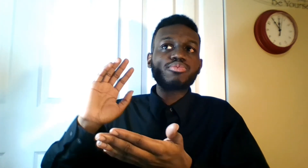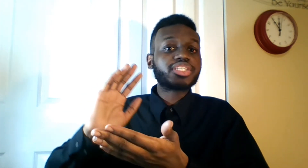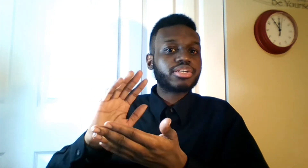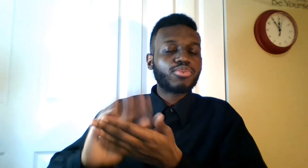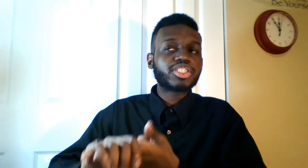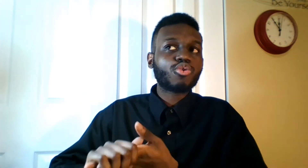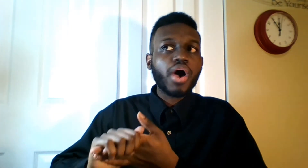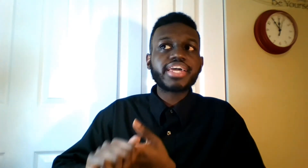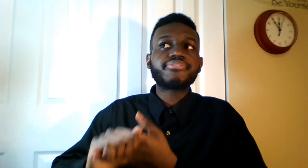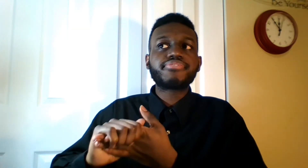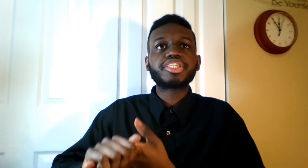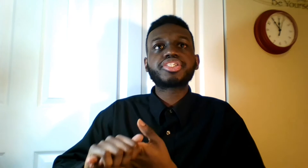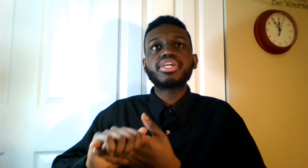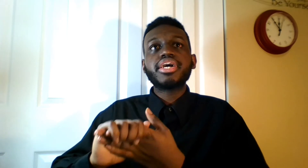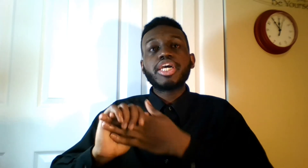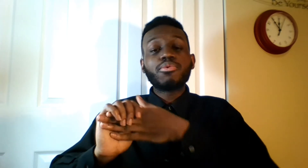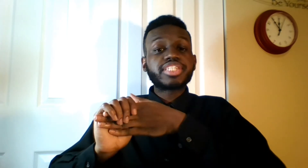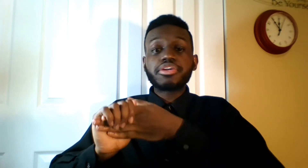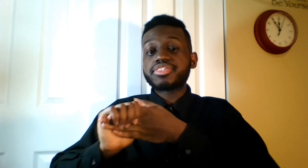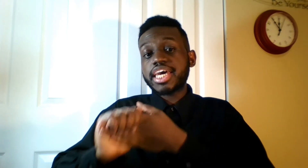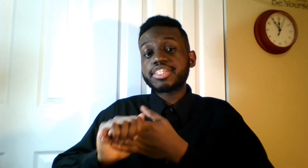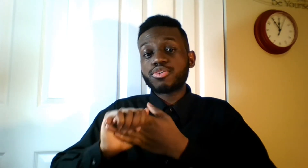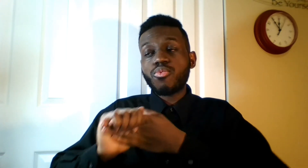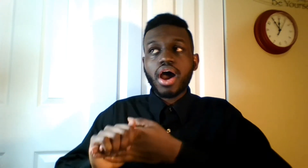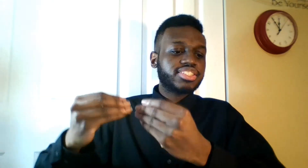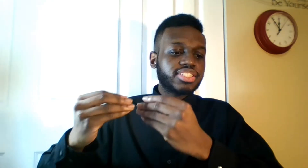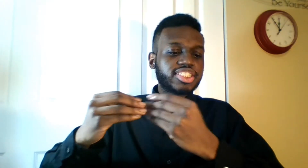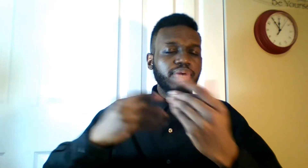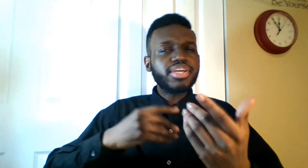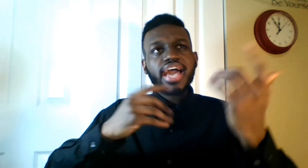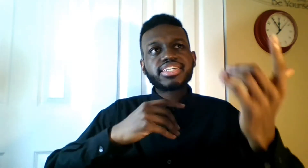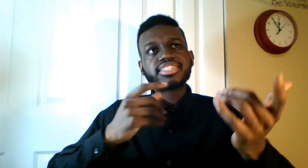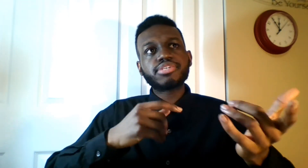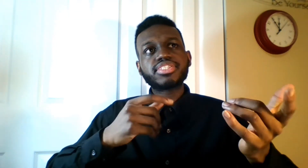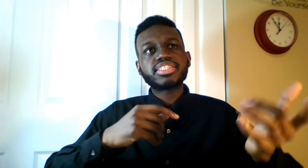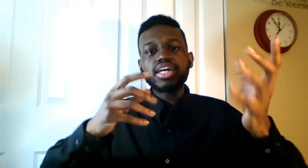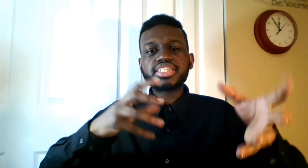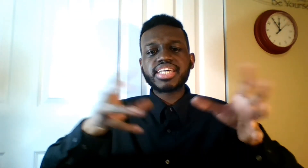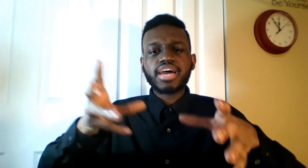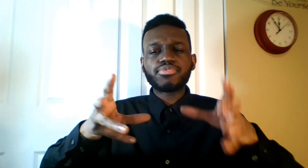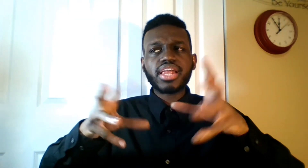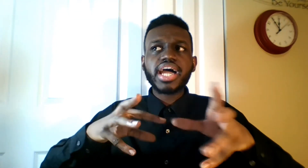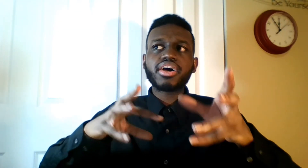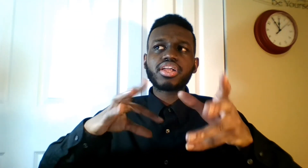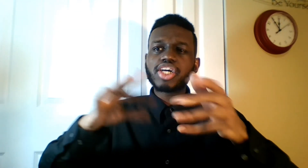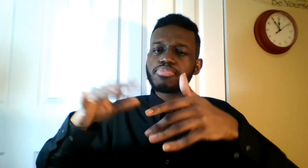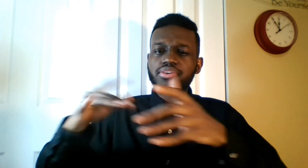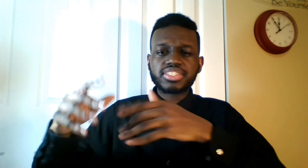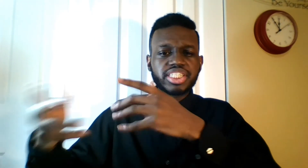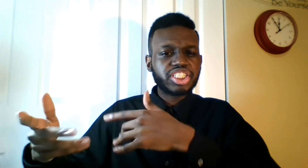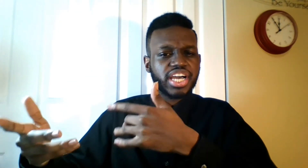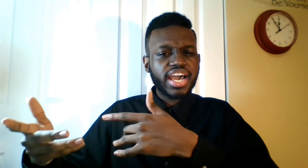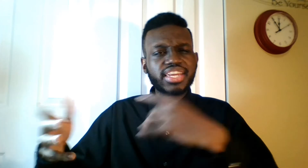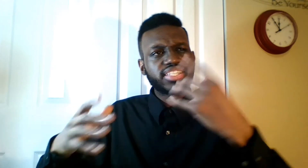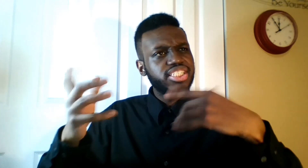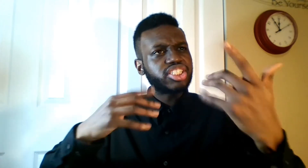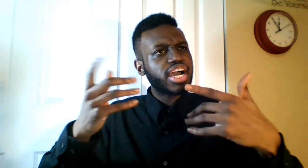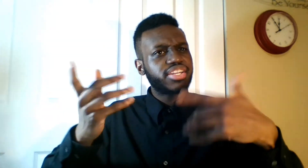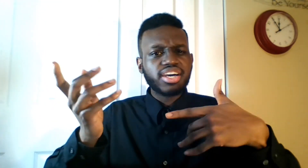quite efficient. It was entertaining to watch. Some of the action sequences does rely a little bit on CGI. the CGI does come